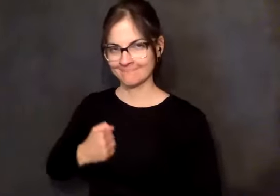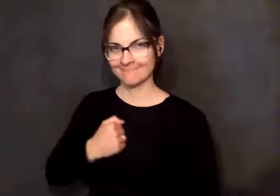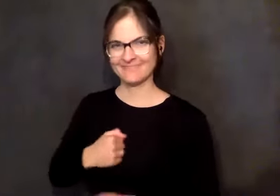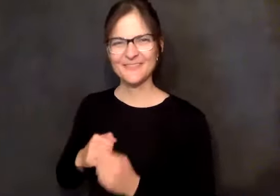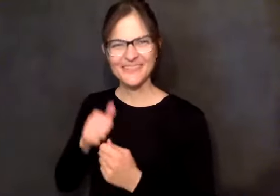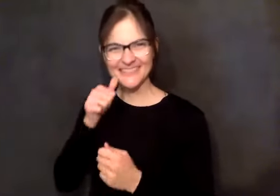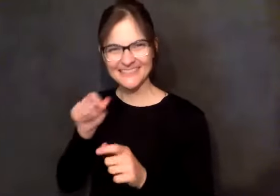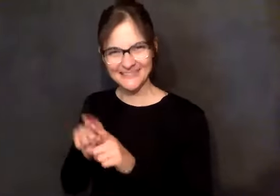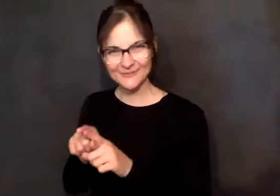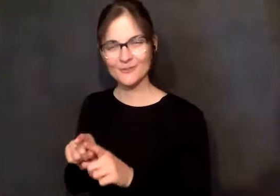to be made here.